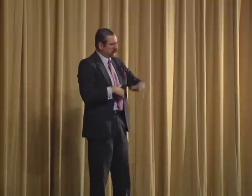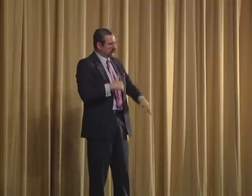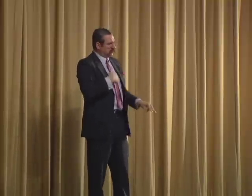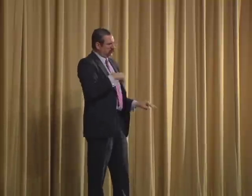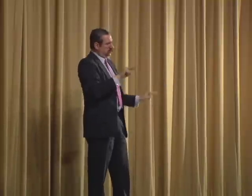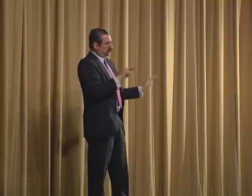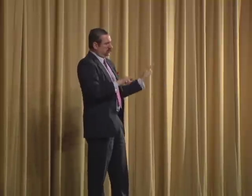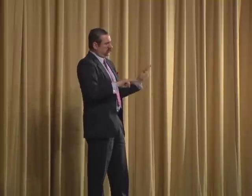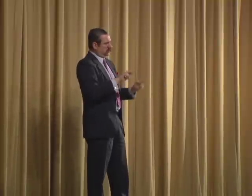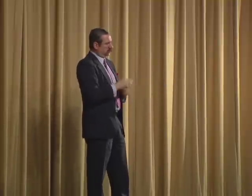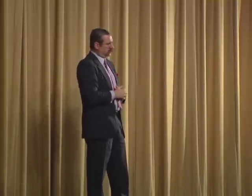successes.